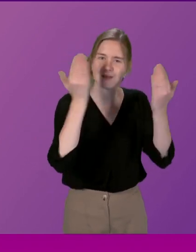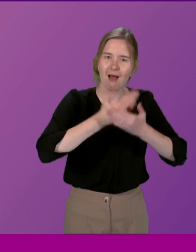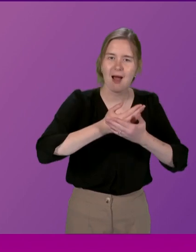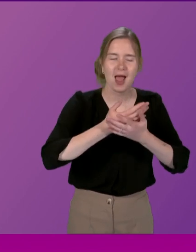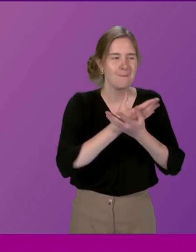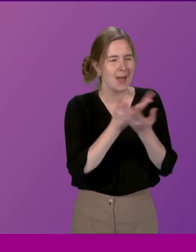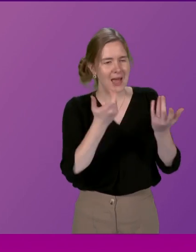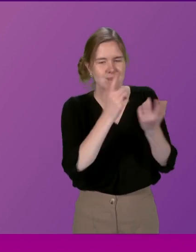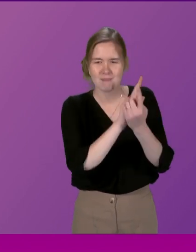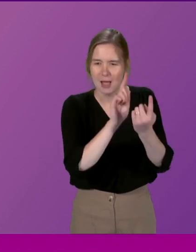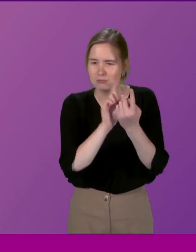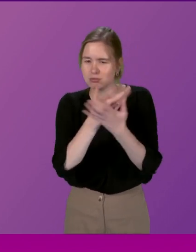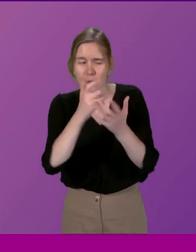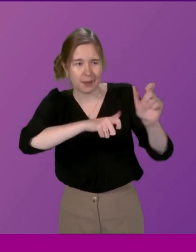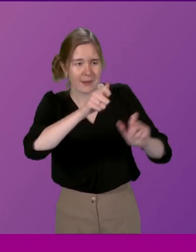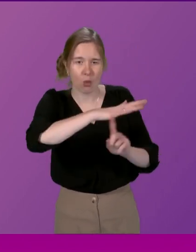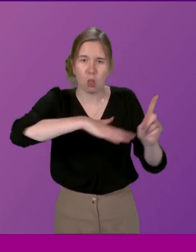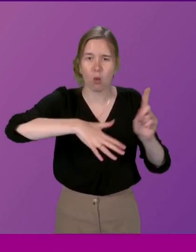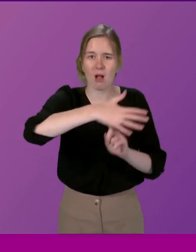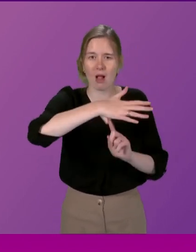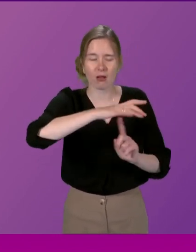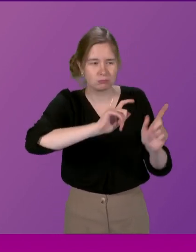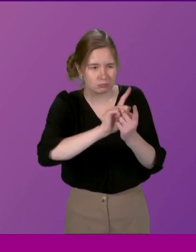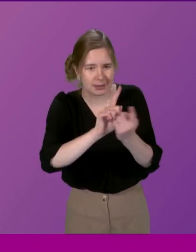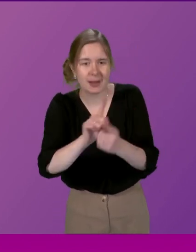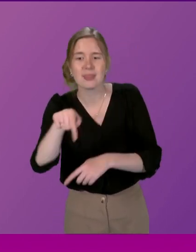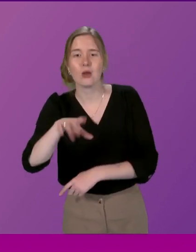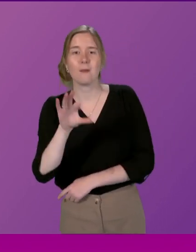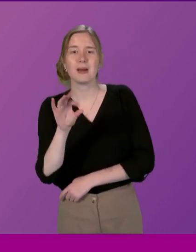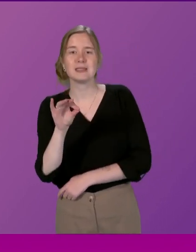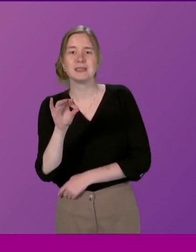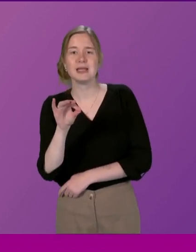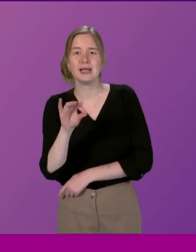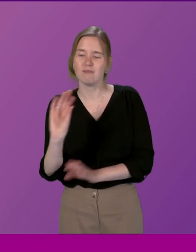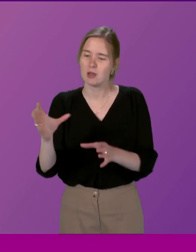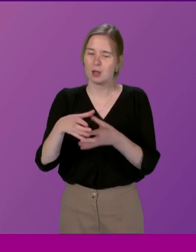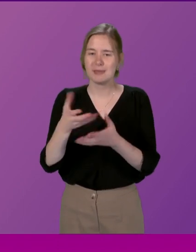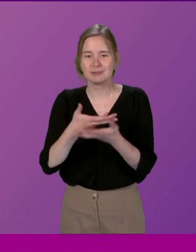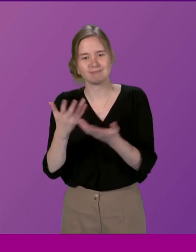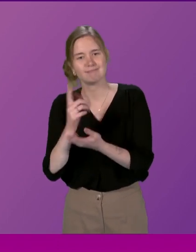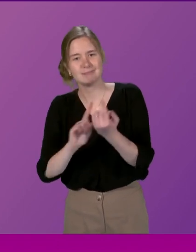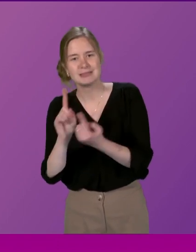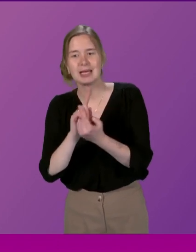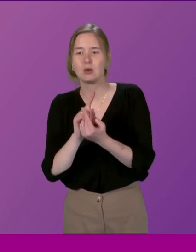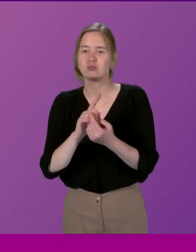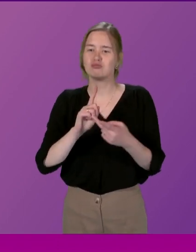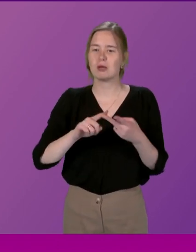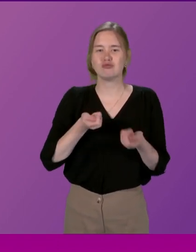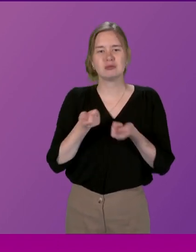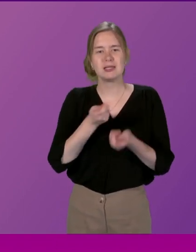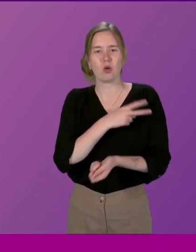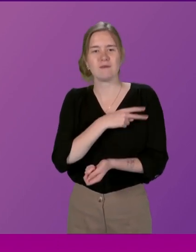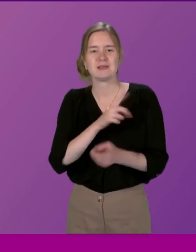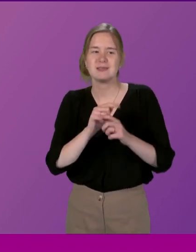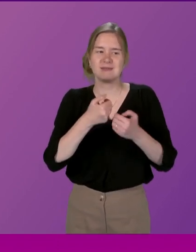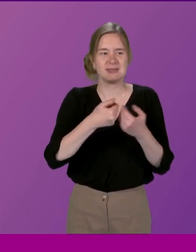people across a section of local society and then on the Monday the finance committee went on to have its meetings while the presiding officer had a